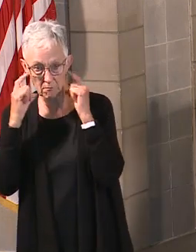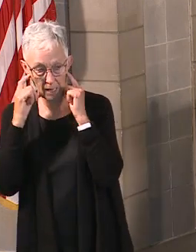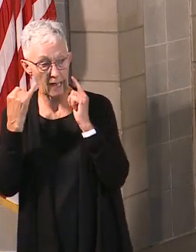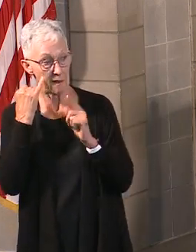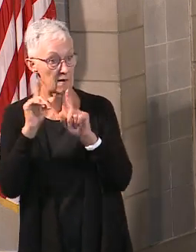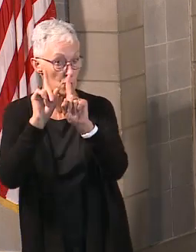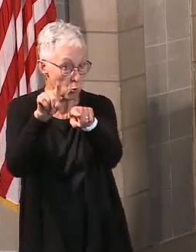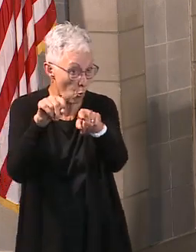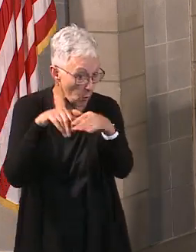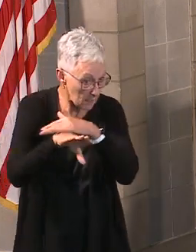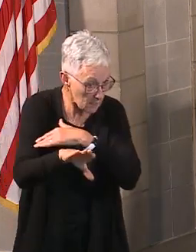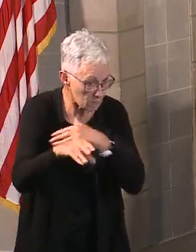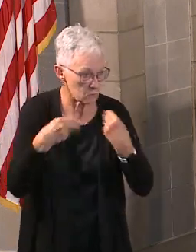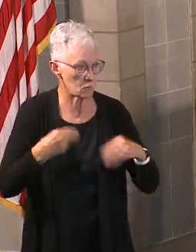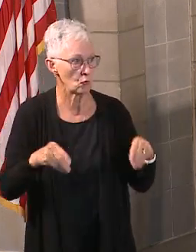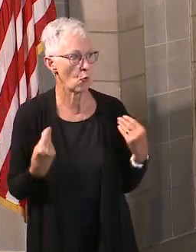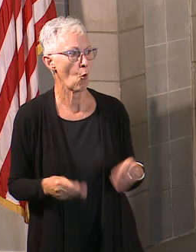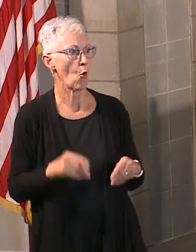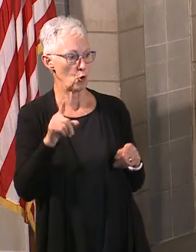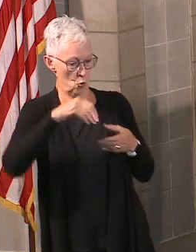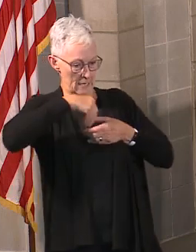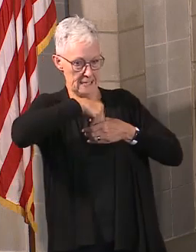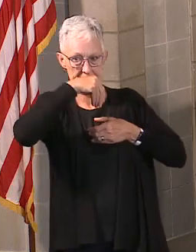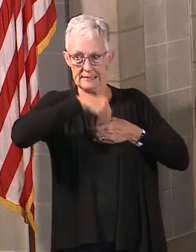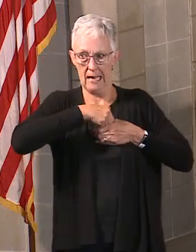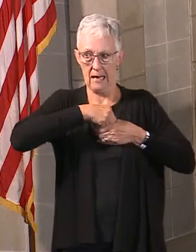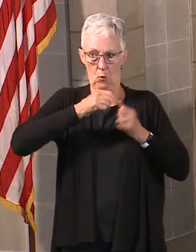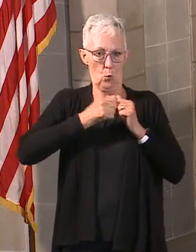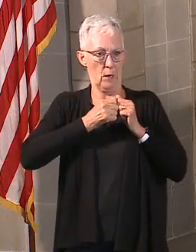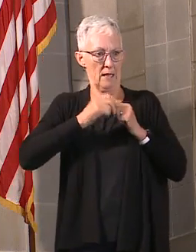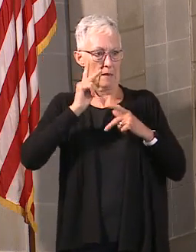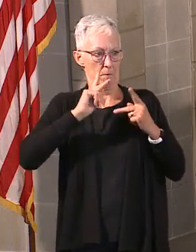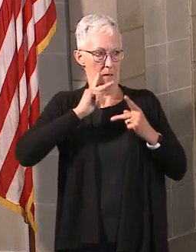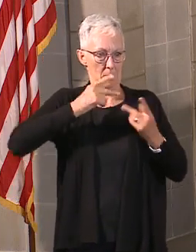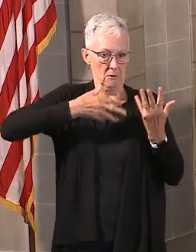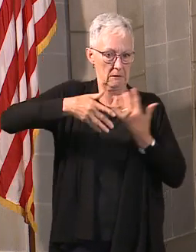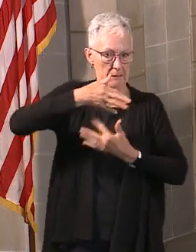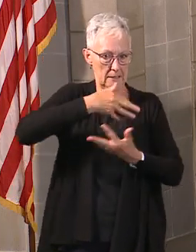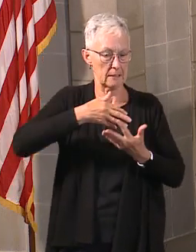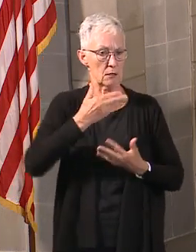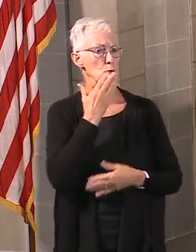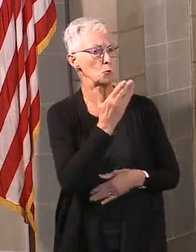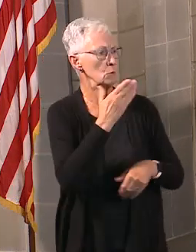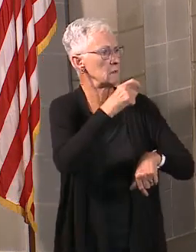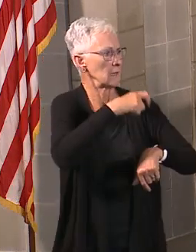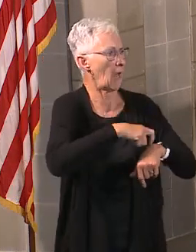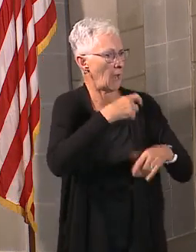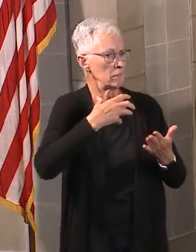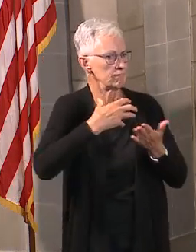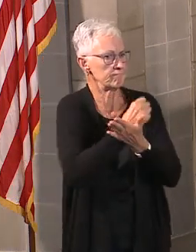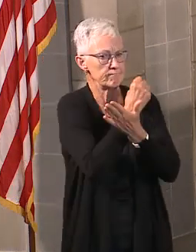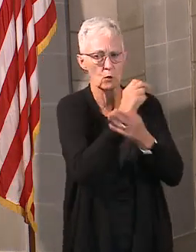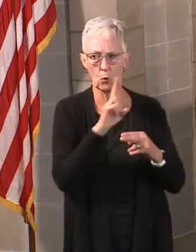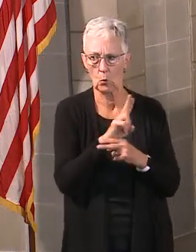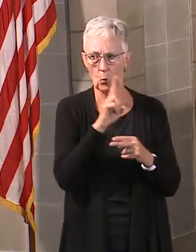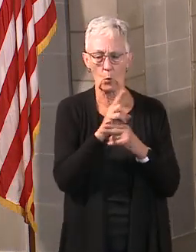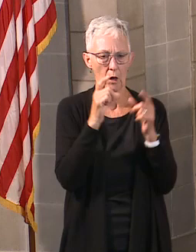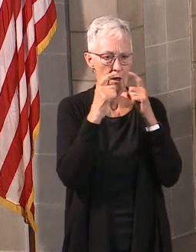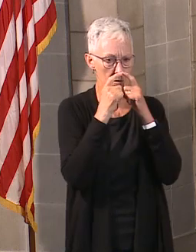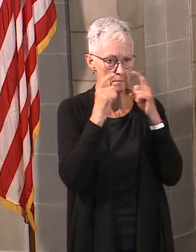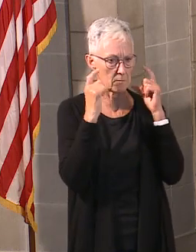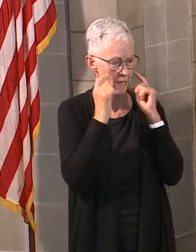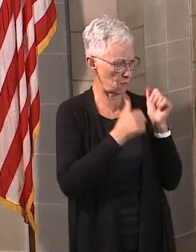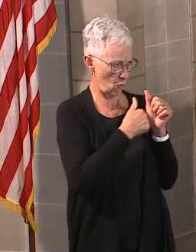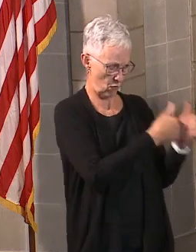you're going to be closer than six feet to somebody. That's a great time to wear a mask. So please, folks, use all of our rules. That six foot